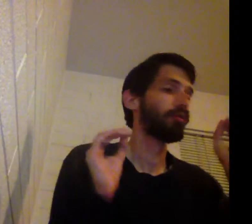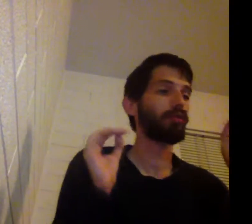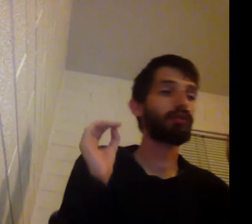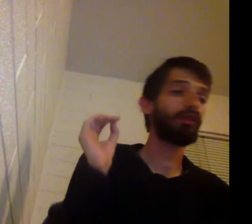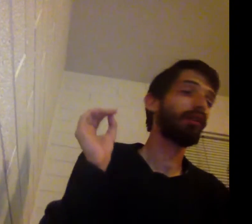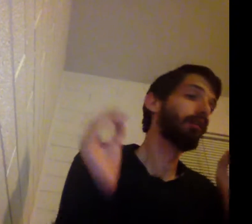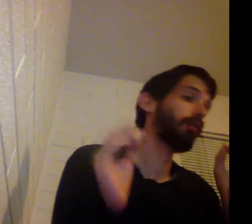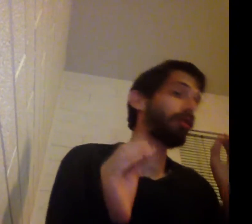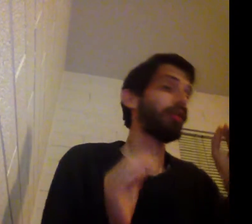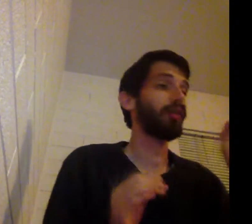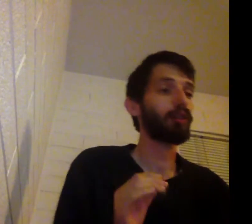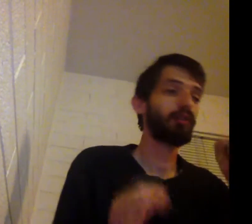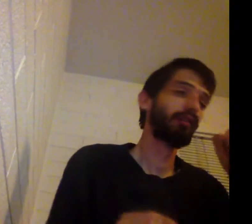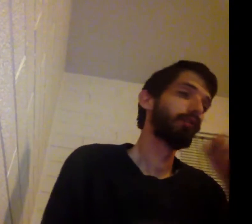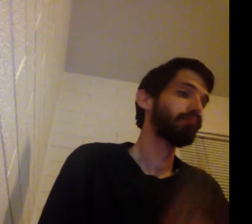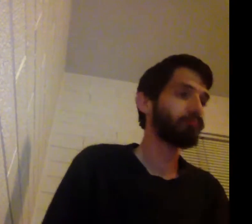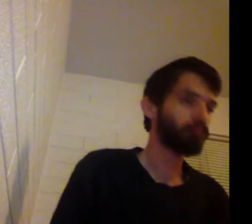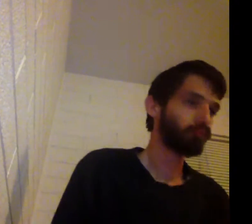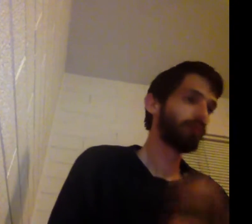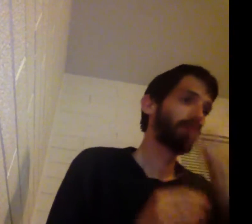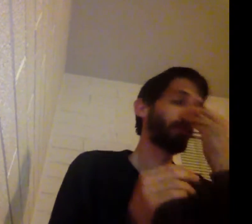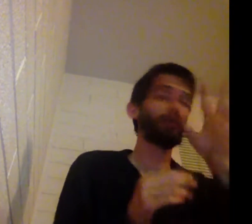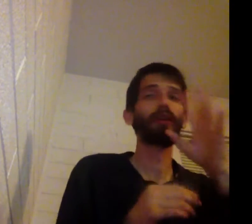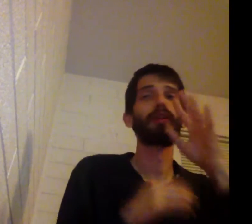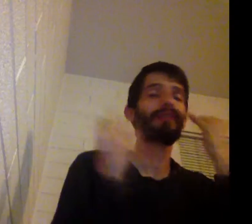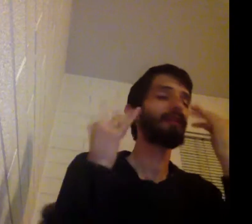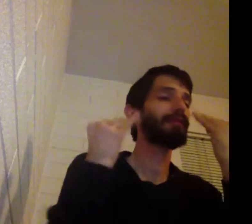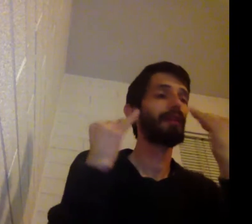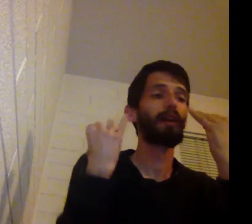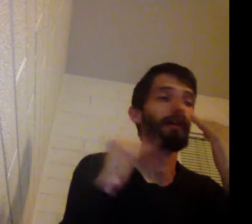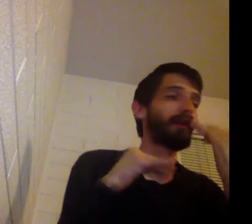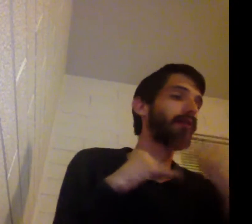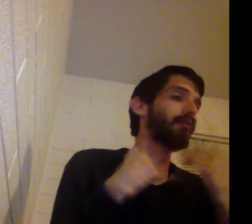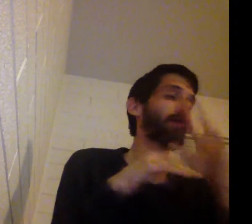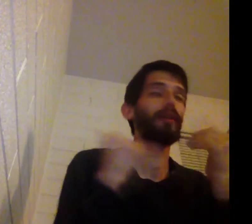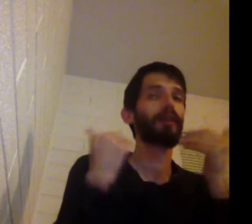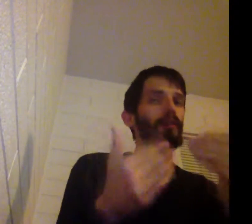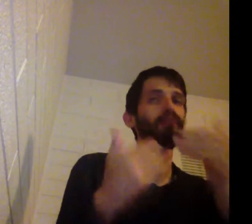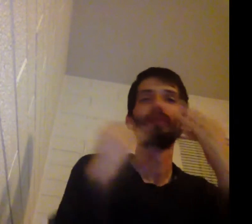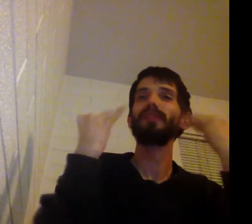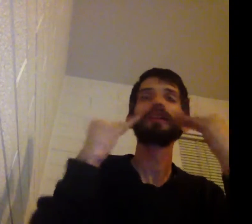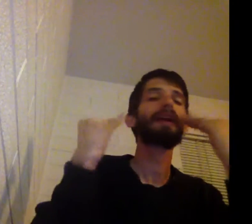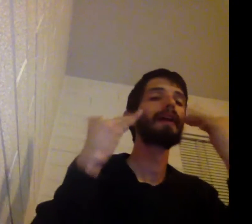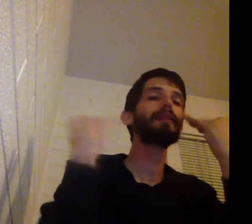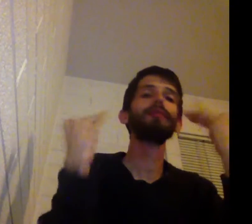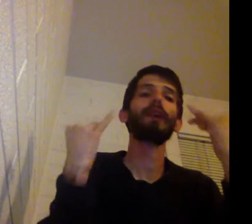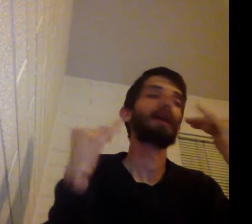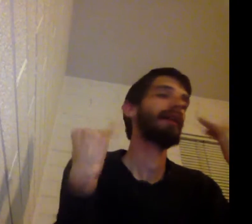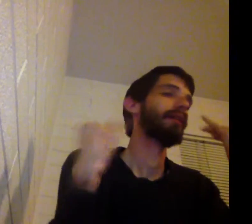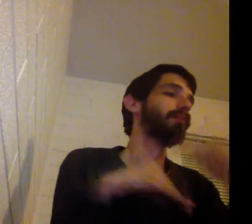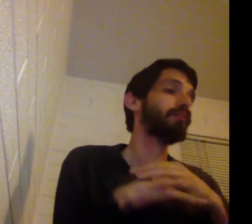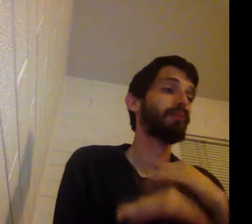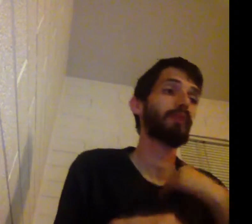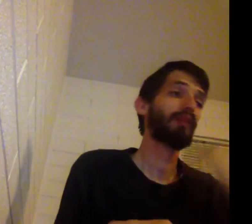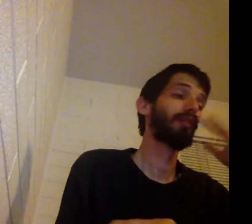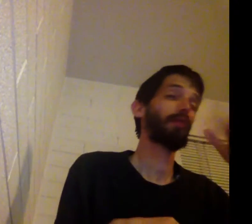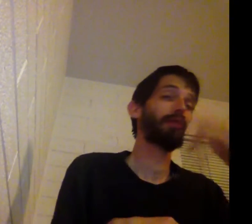be Who cares if we're crazy, we gotta be crazy I know that we're